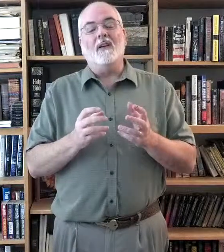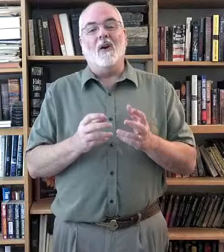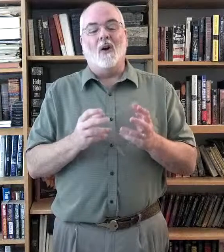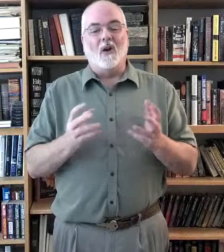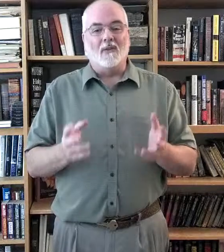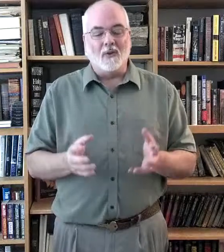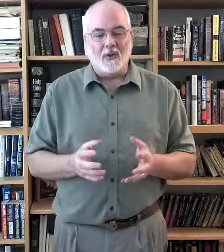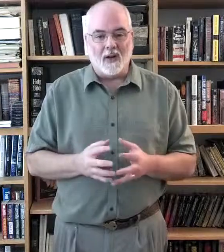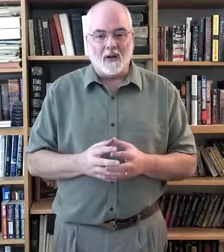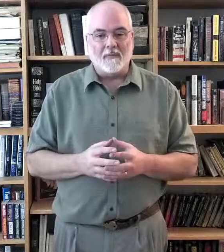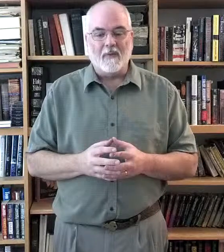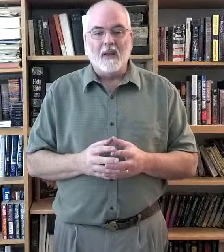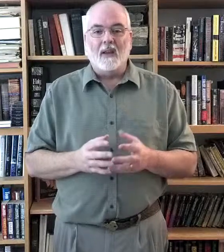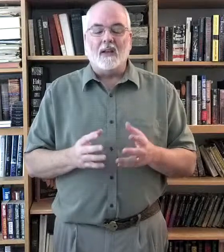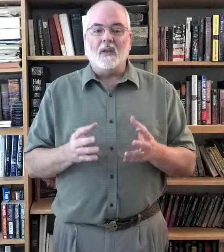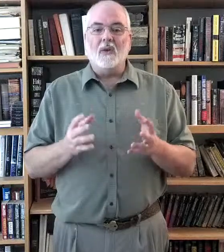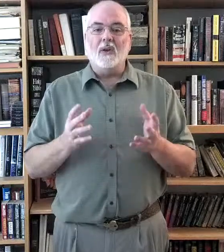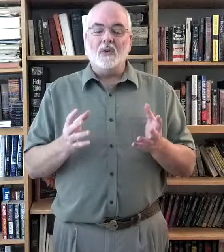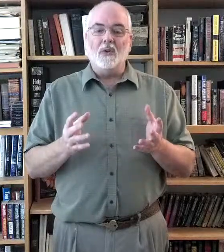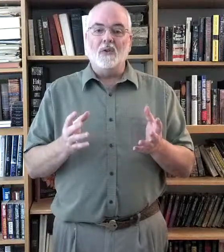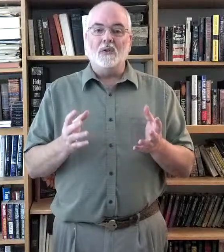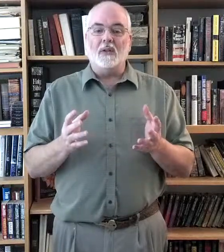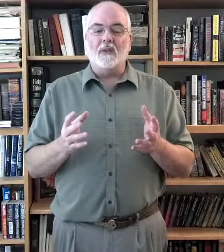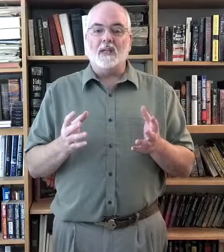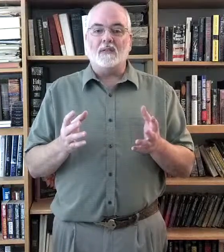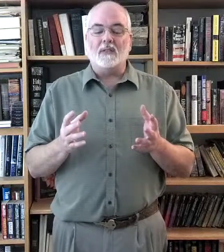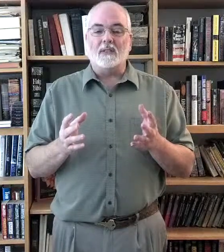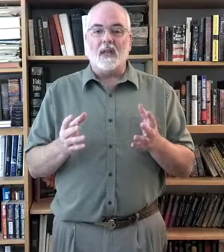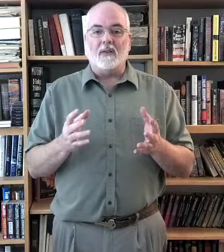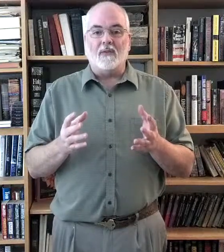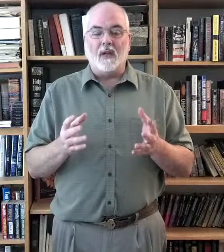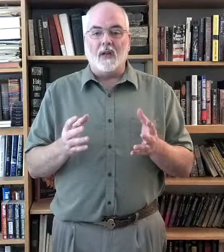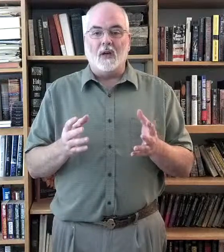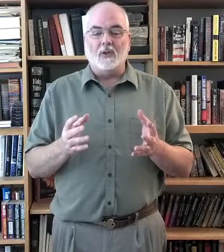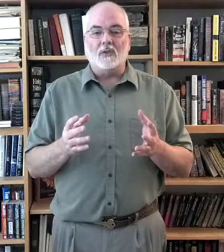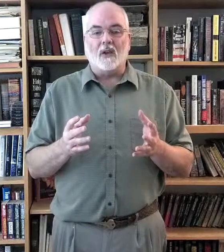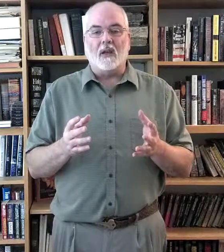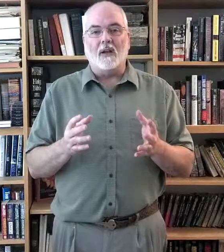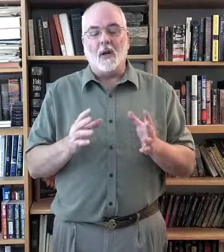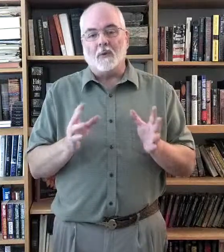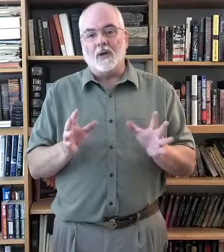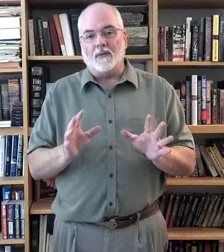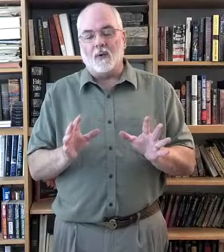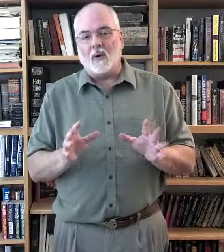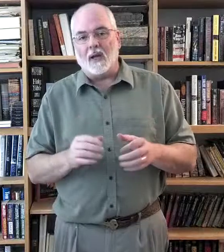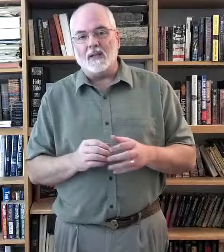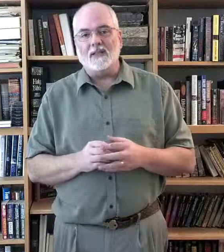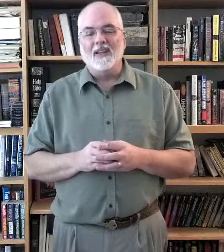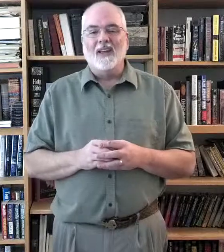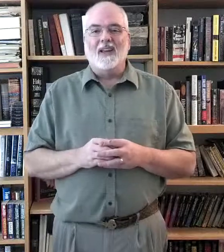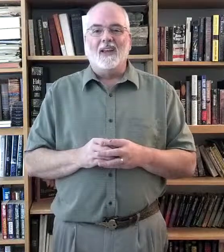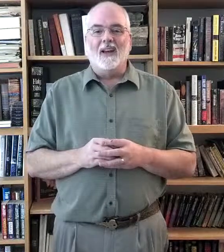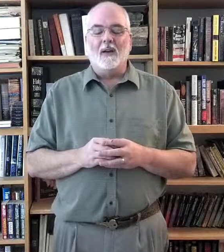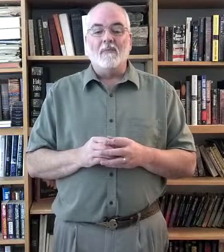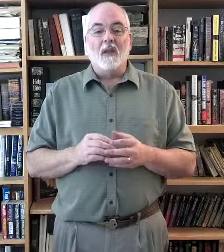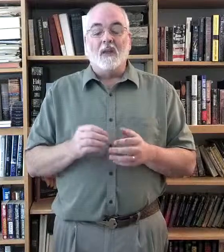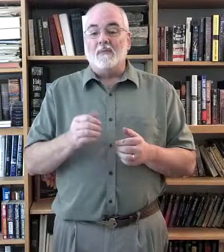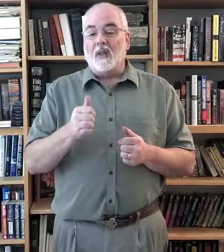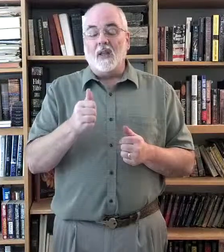all of you there. Now you can use this set of videos in a number of different ways. If